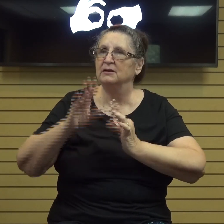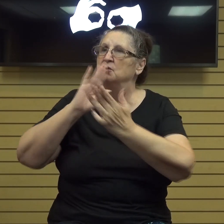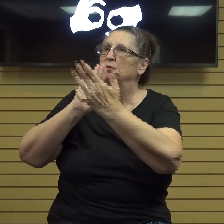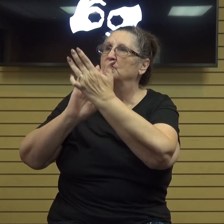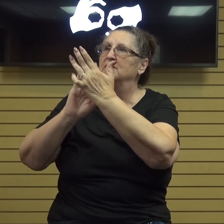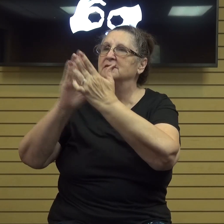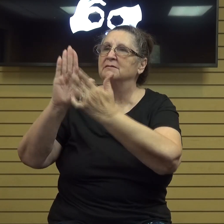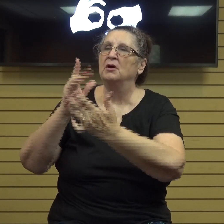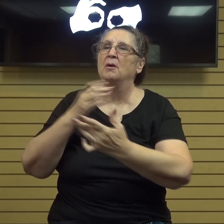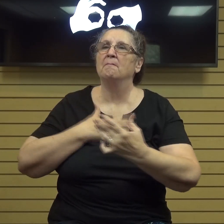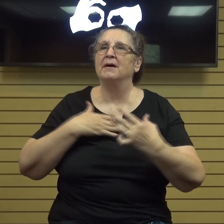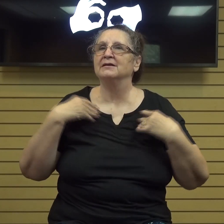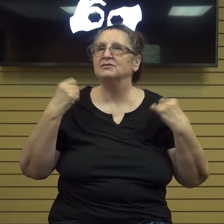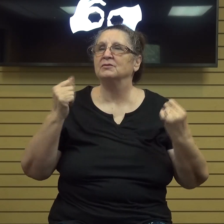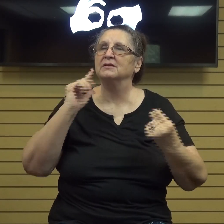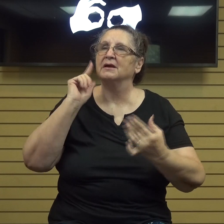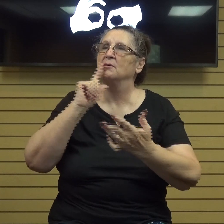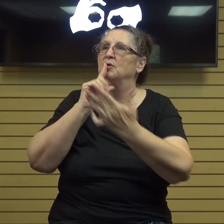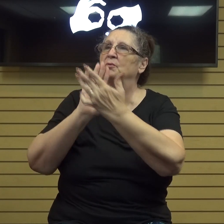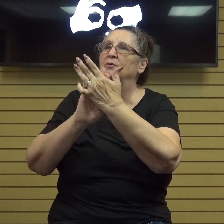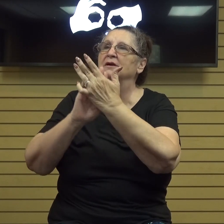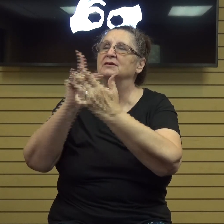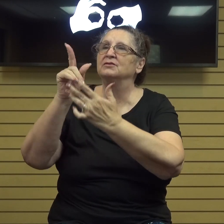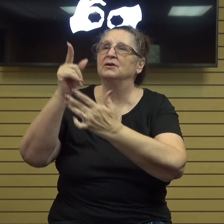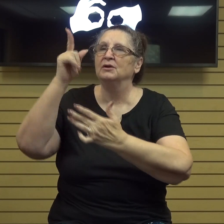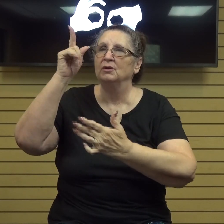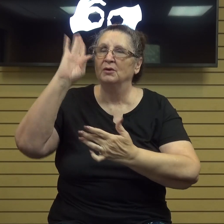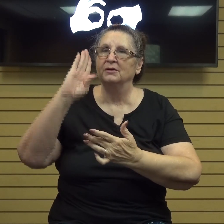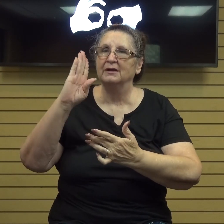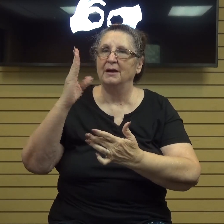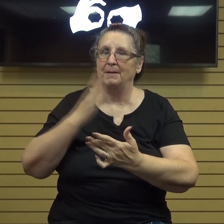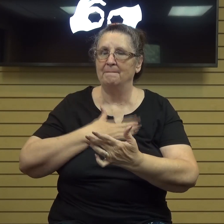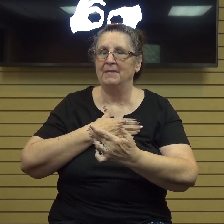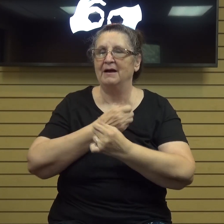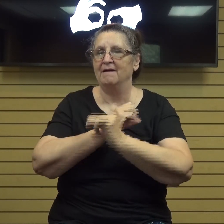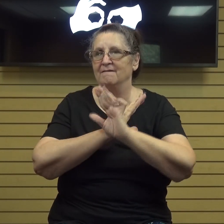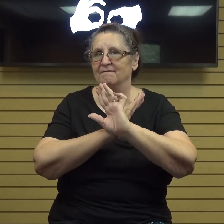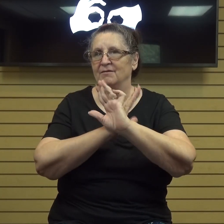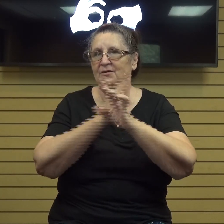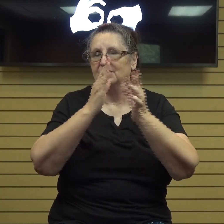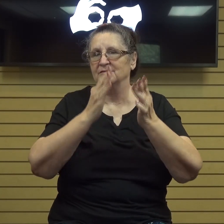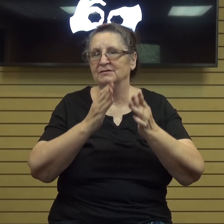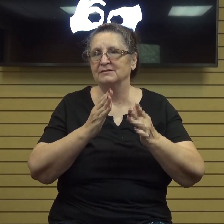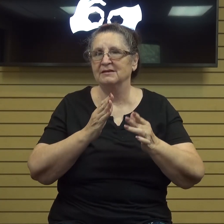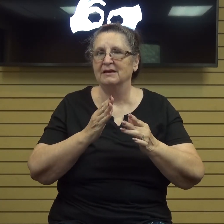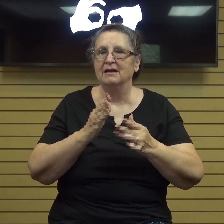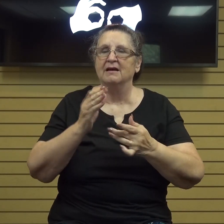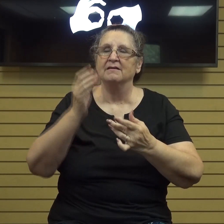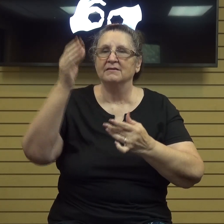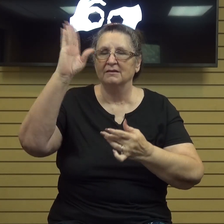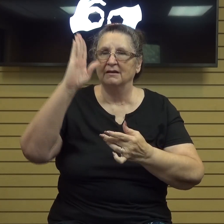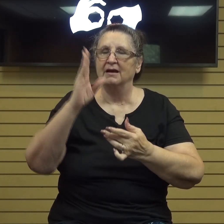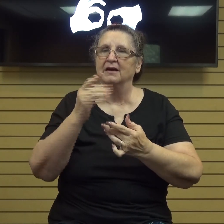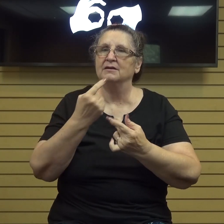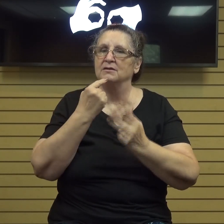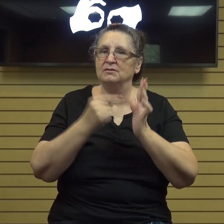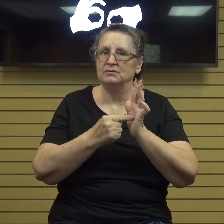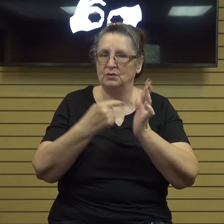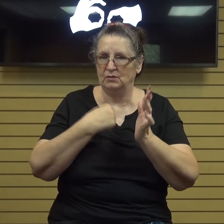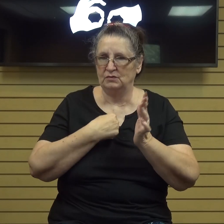i will sing praises to you for you oh God are my fortress the God who shows me steadfast love so choose instead to